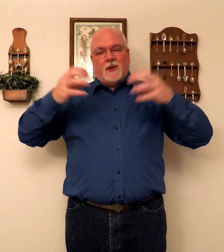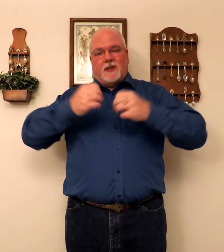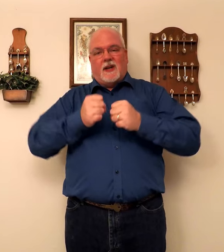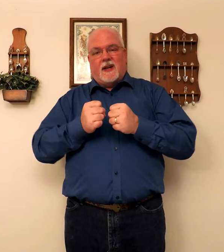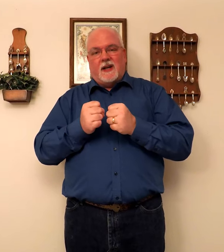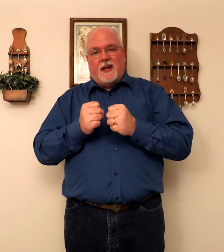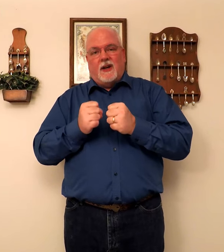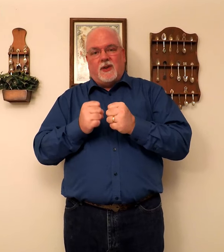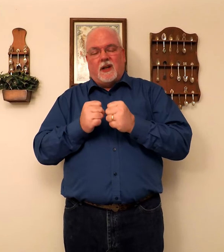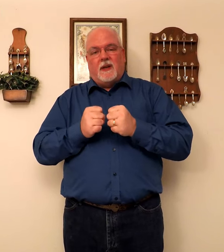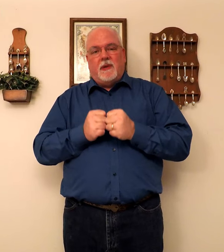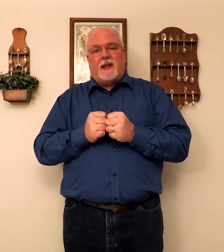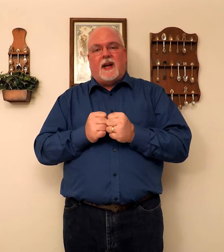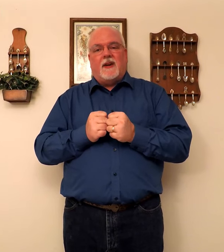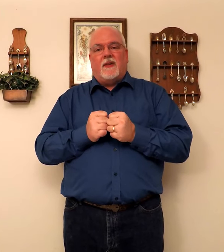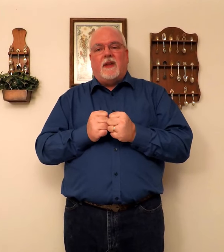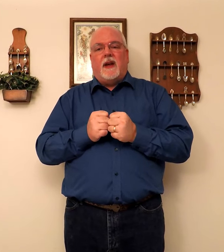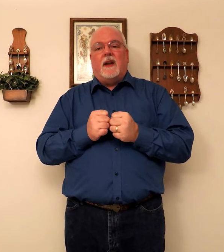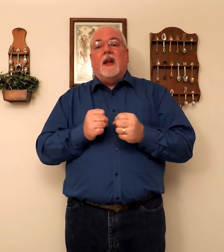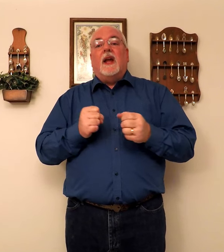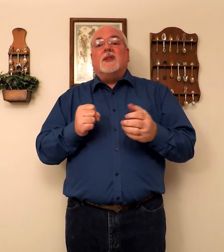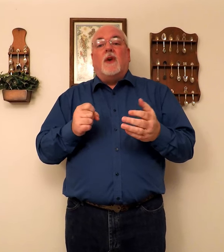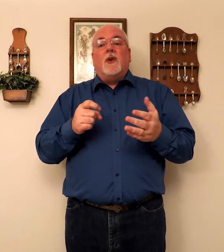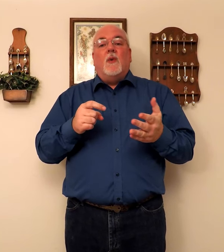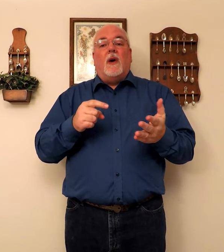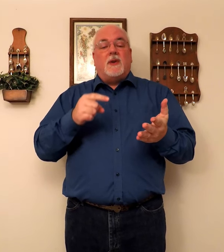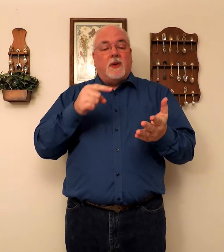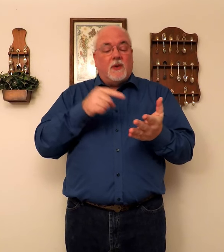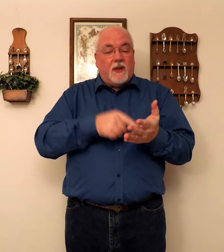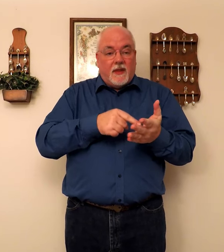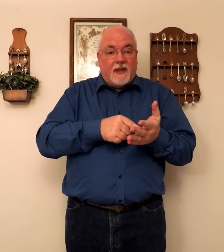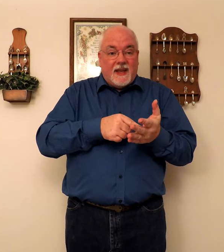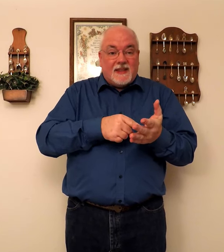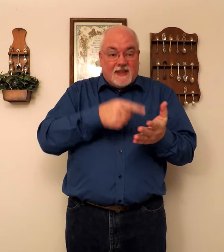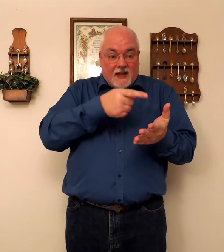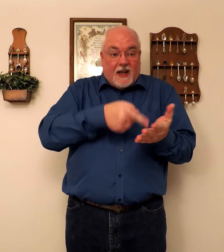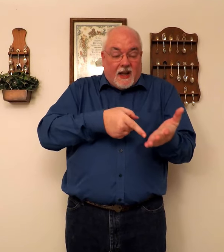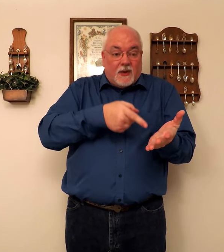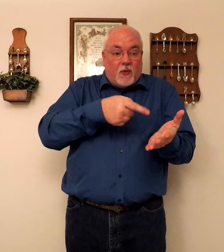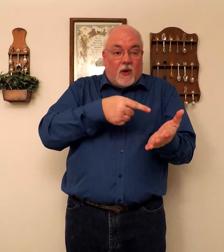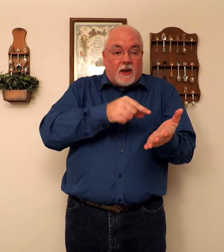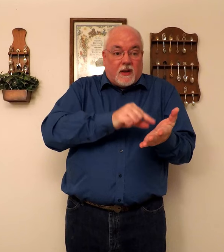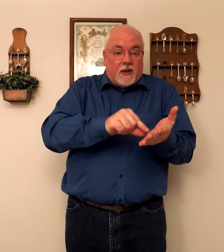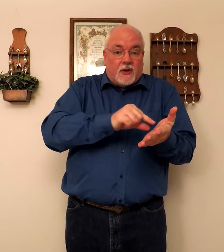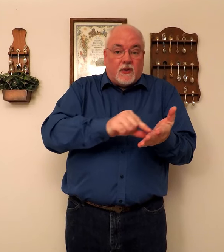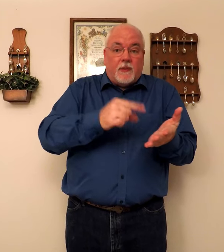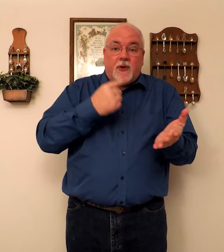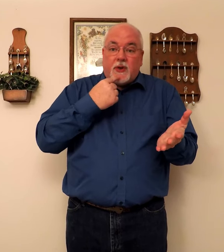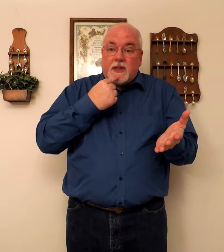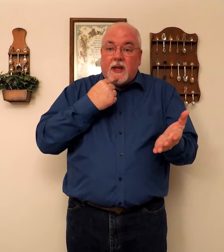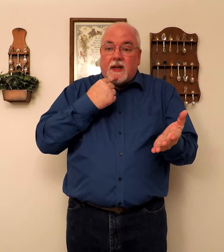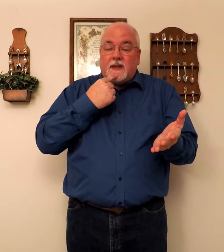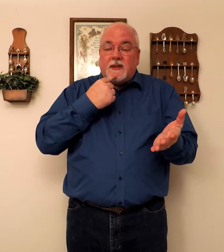though, are stuck in on English a little bit tighter than that. So if you want to, this is what the scripture says.